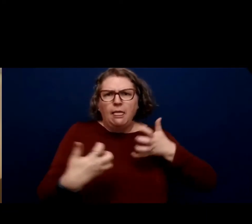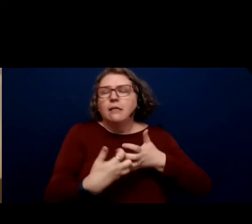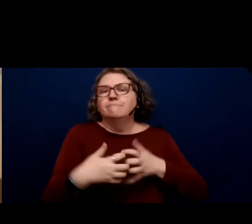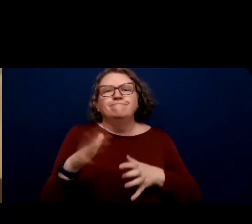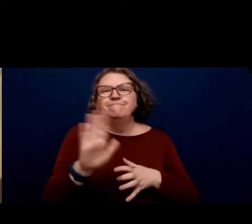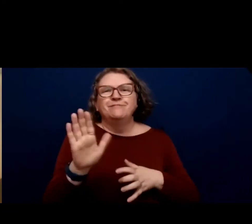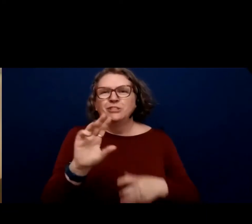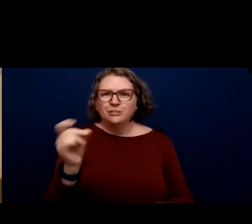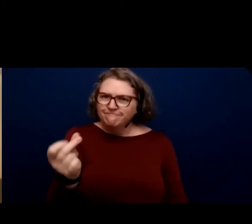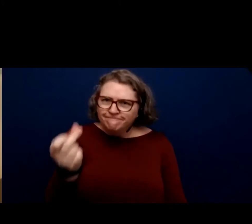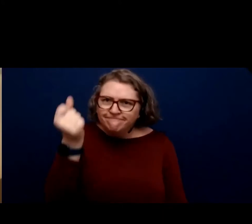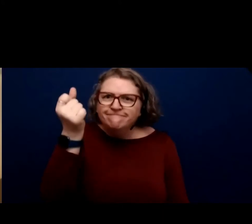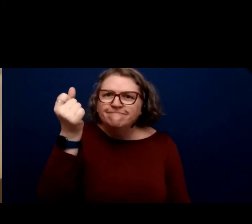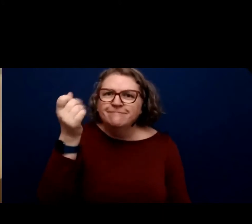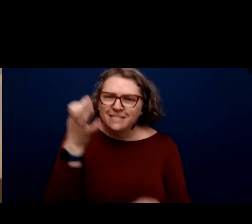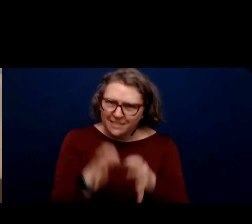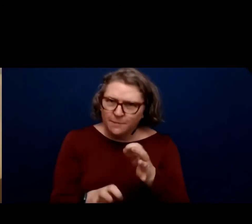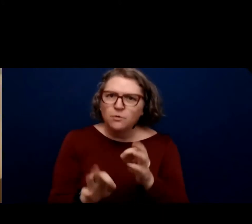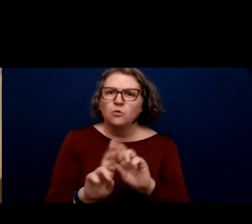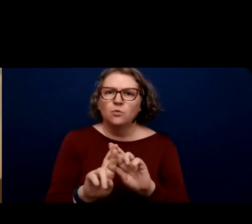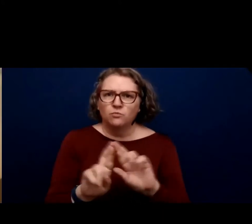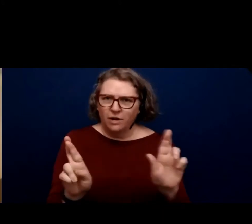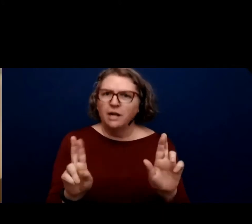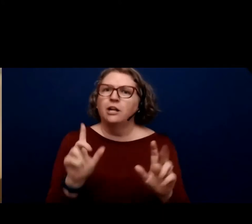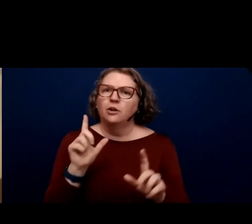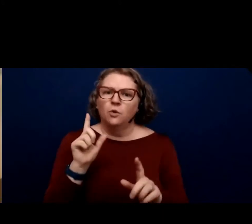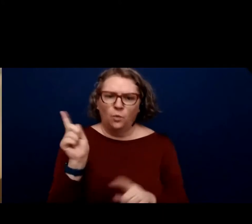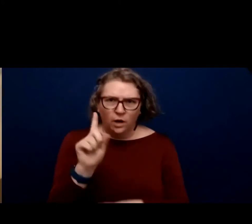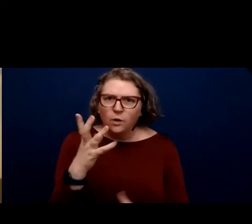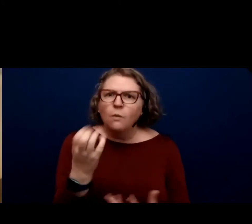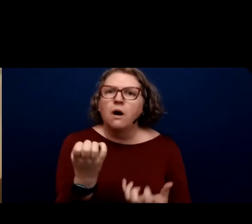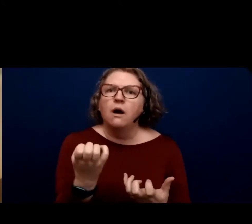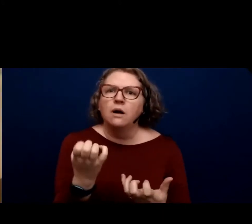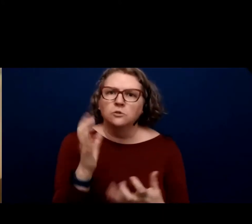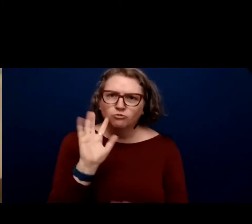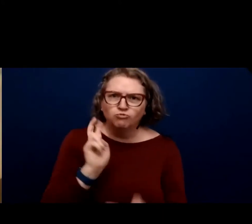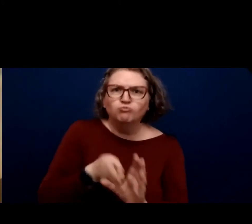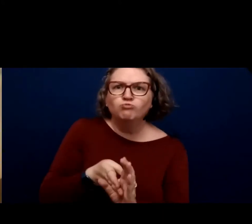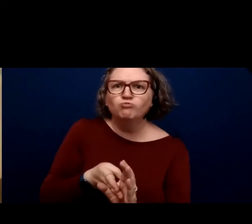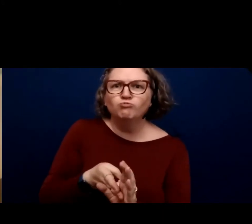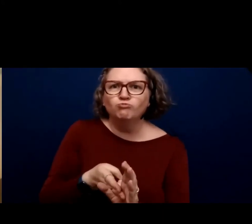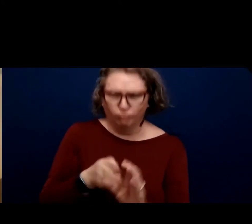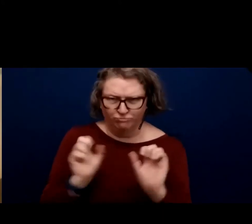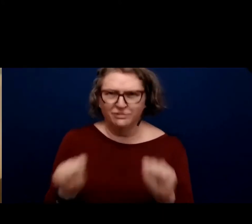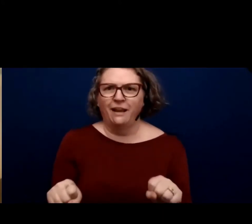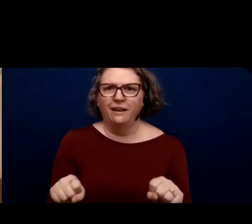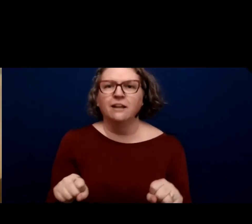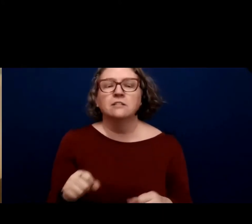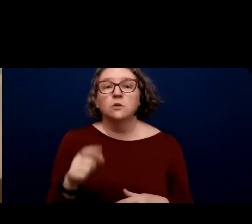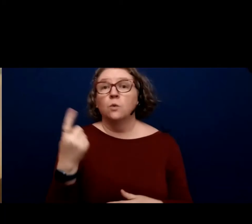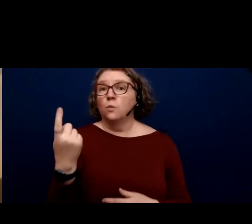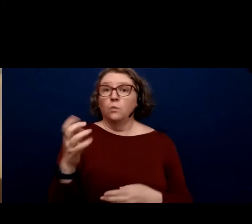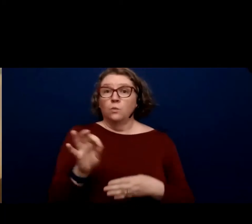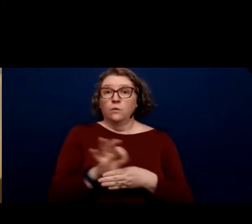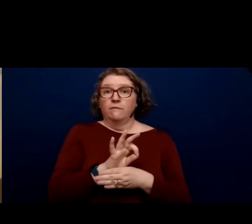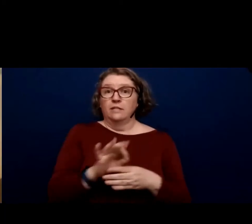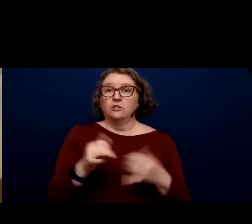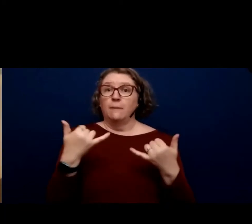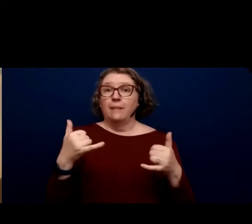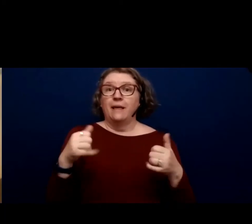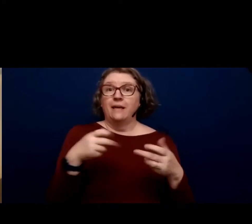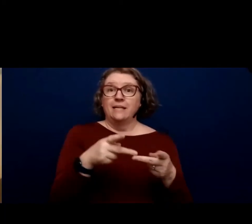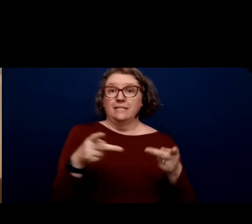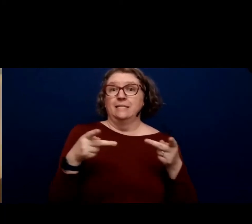you want to go, including many informal kinds of opportunities. And one of the features of our play space meeting